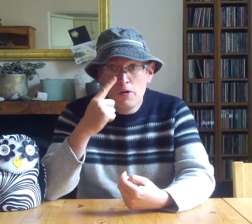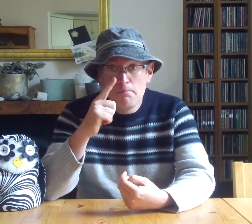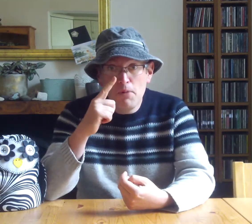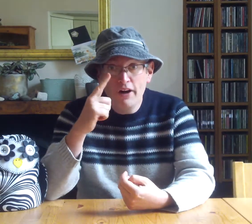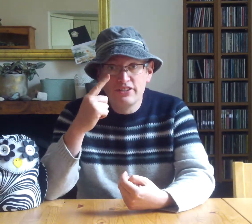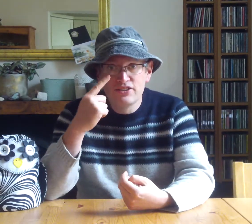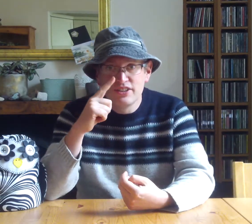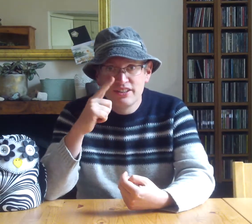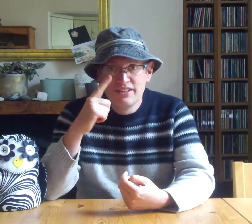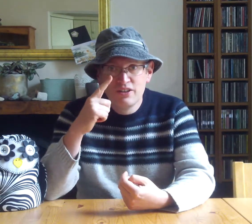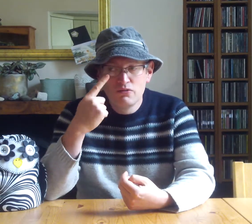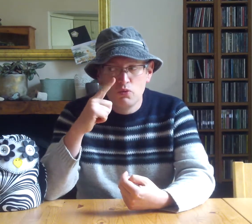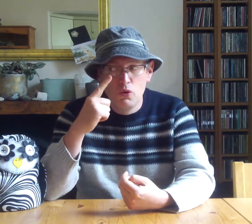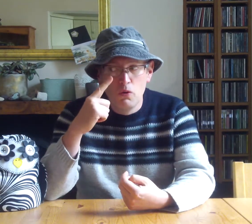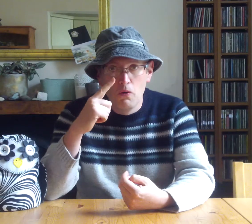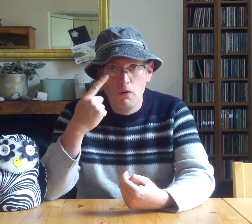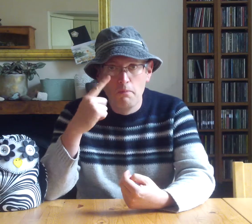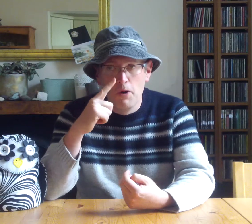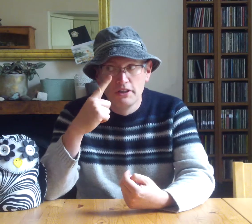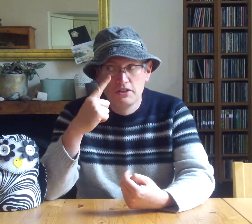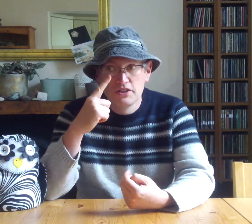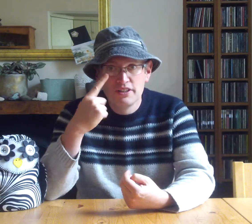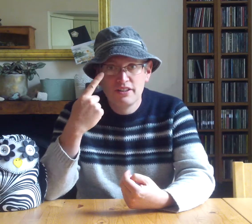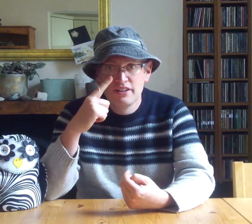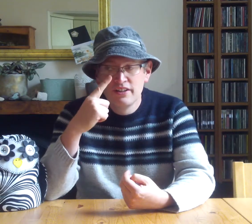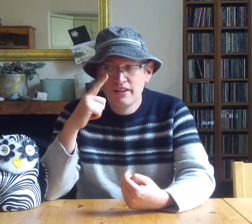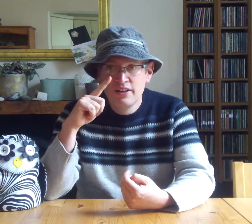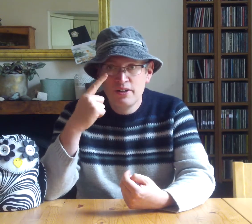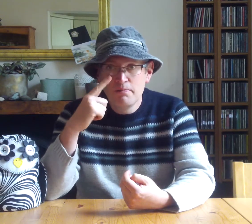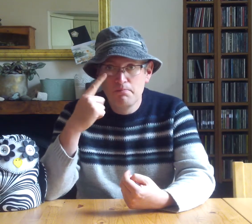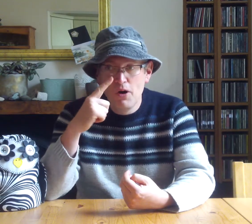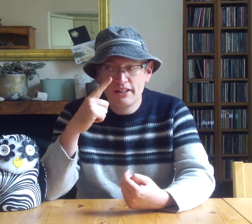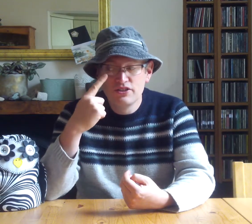Mice. Whoa. Mice. Mice.